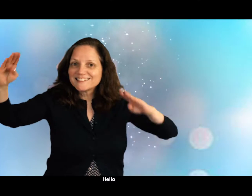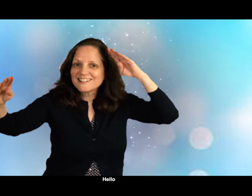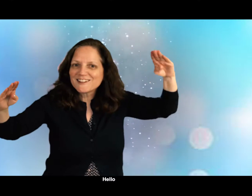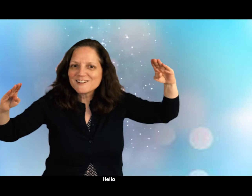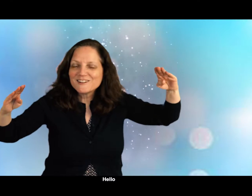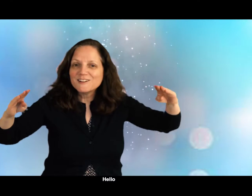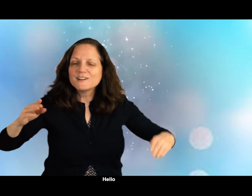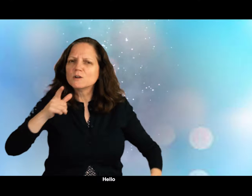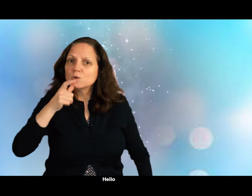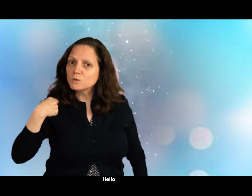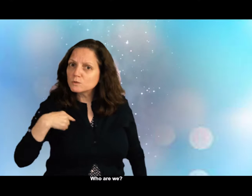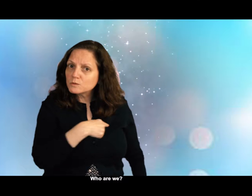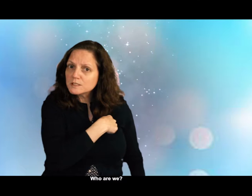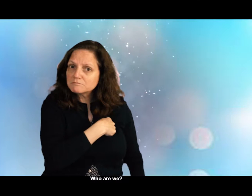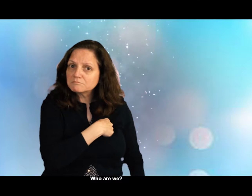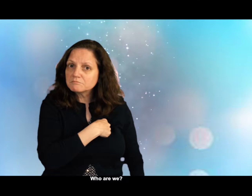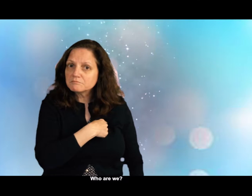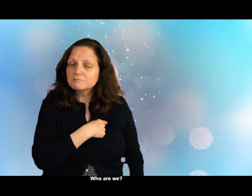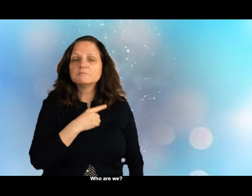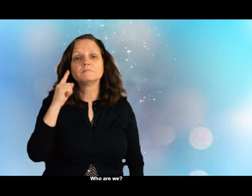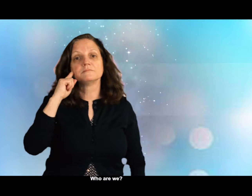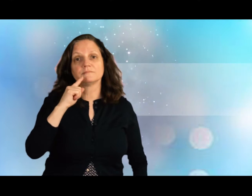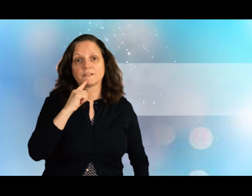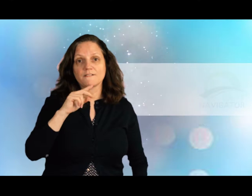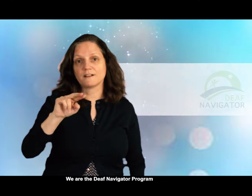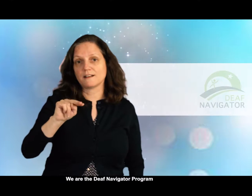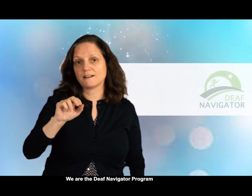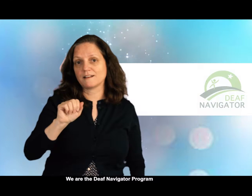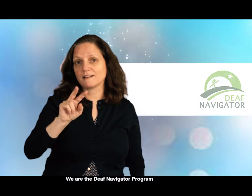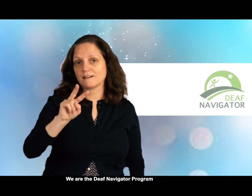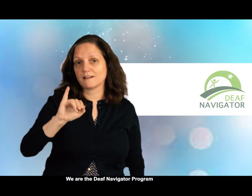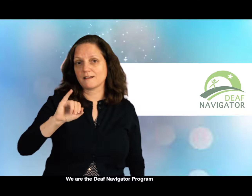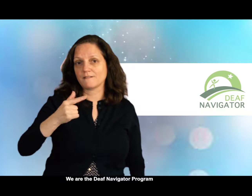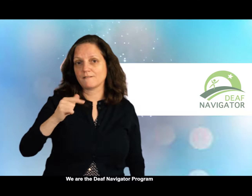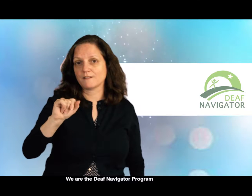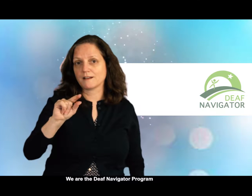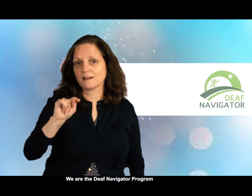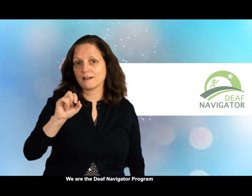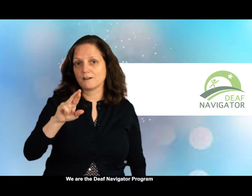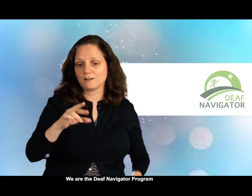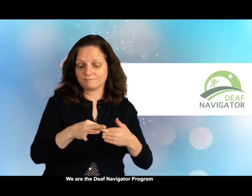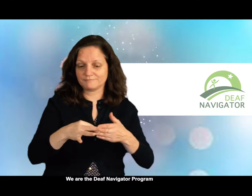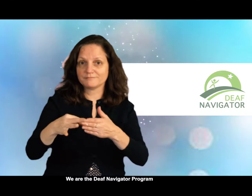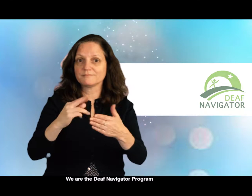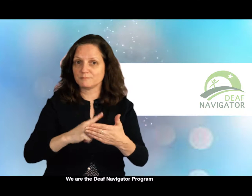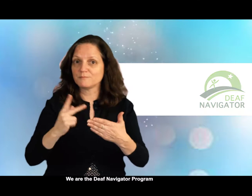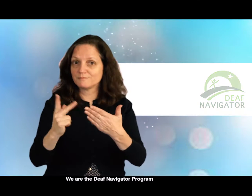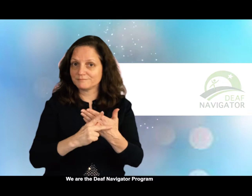Hello, who are we? We are the Deaf Navigator Program.